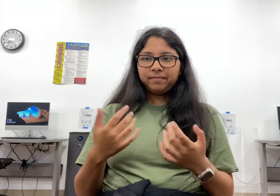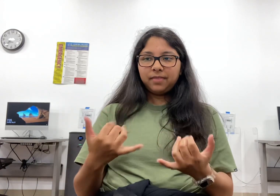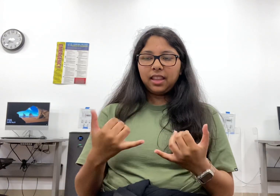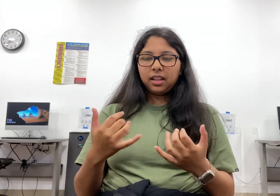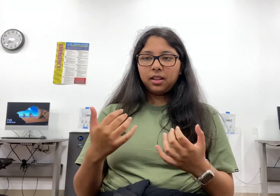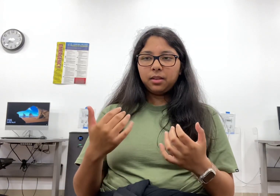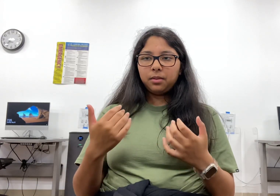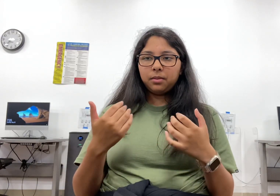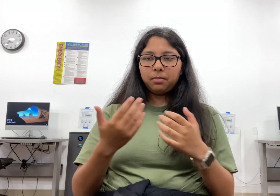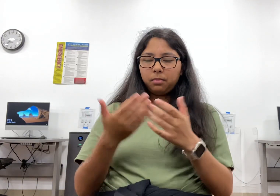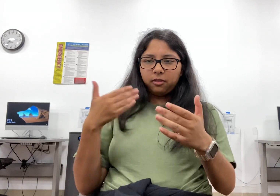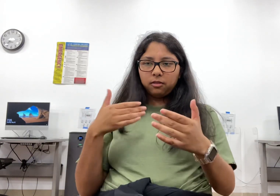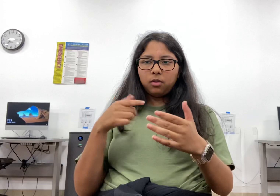these deep digs.